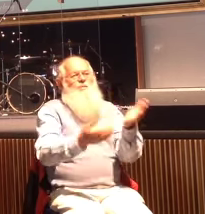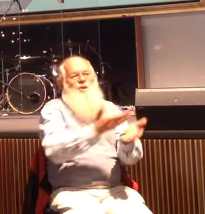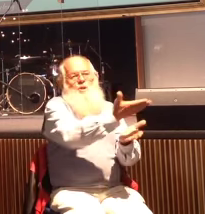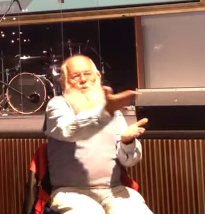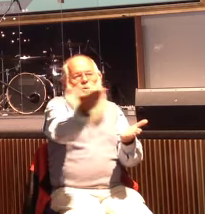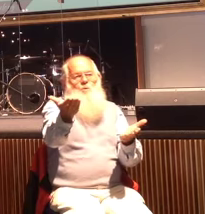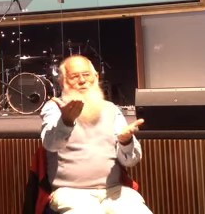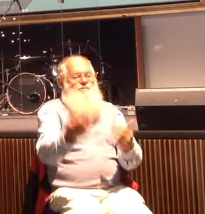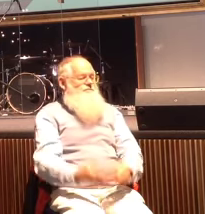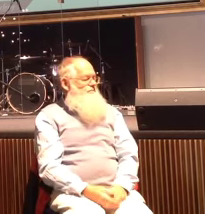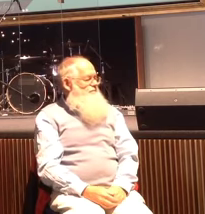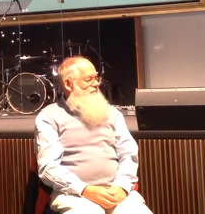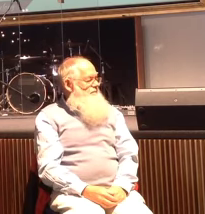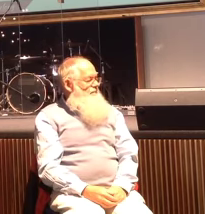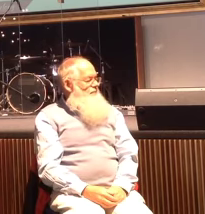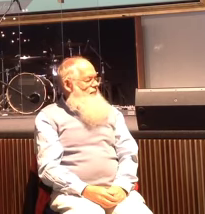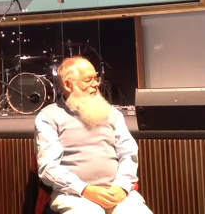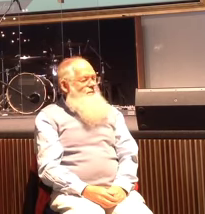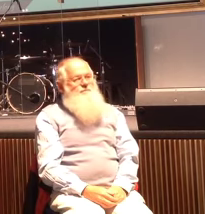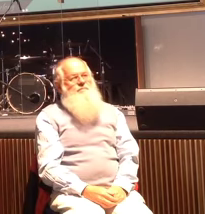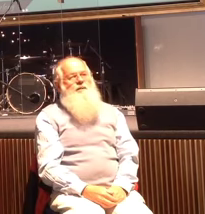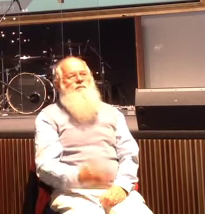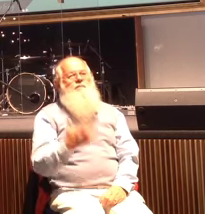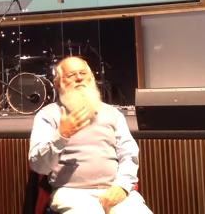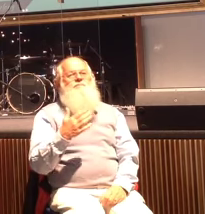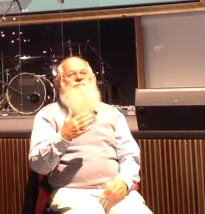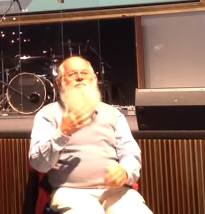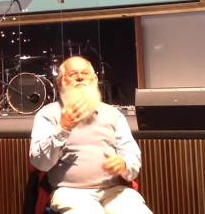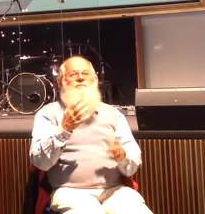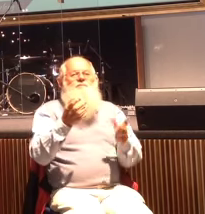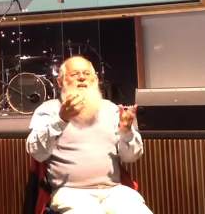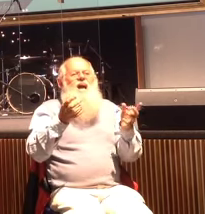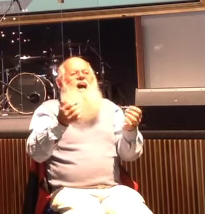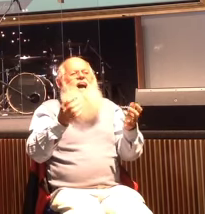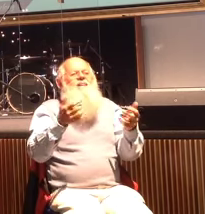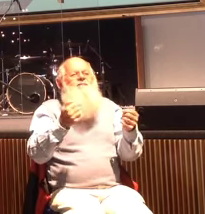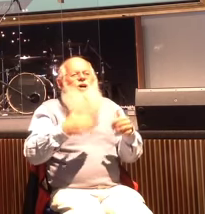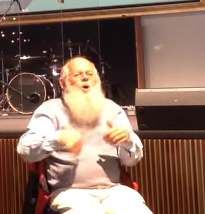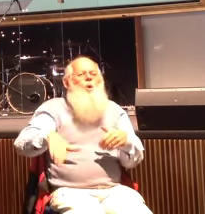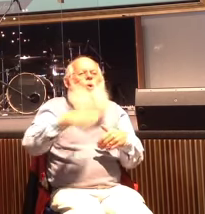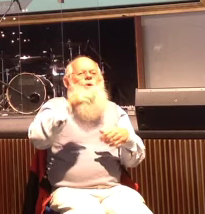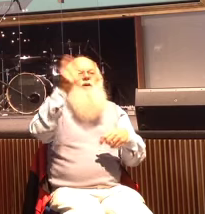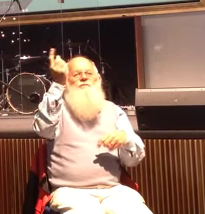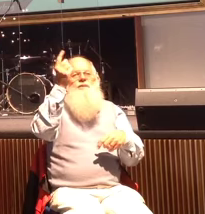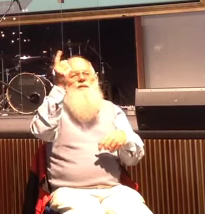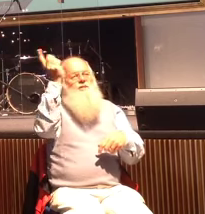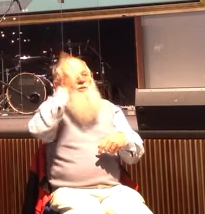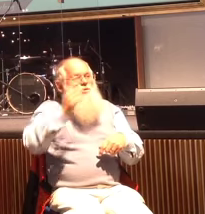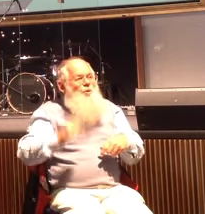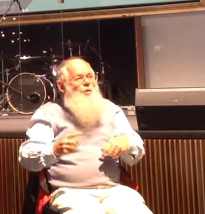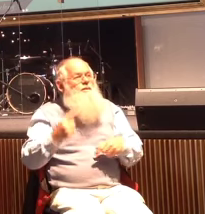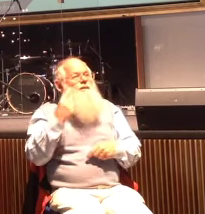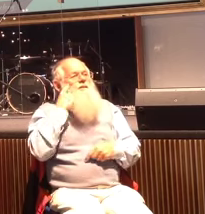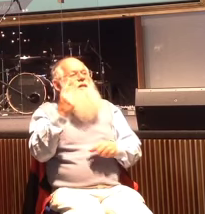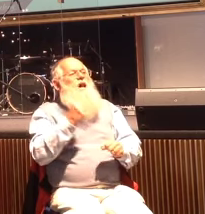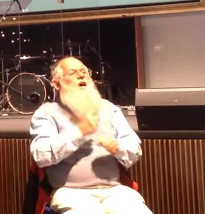But on the other side of every storm, you begin to see God's will. God's will is